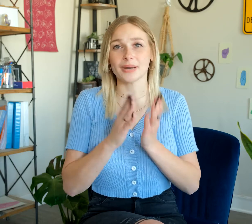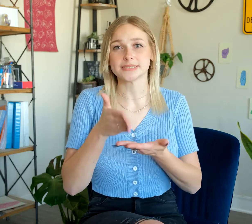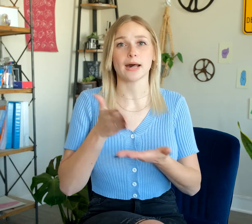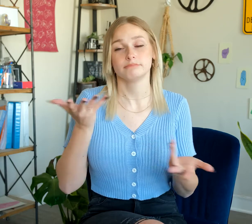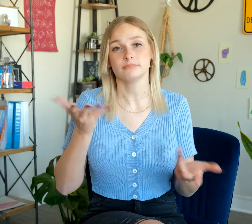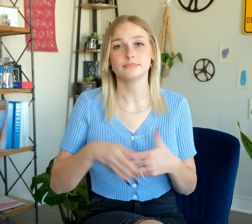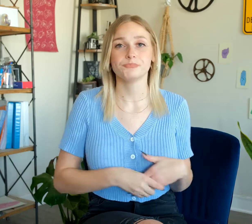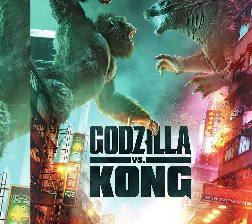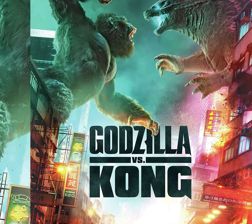of both stuff.